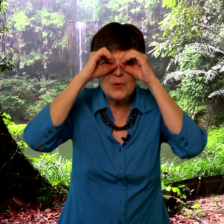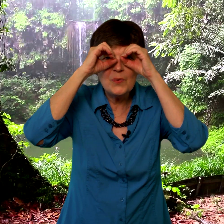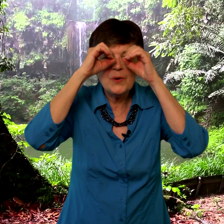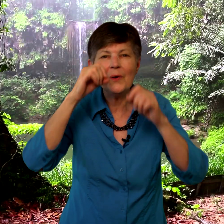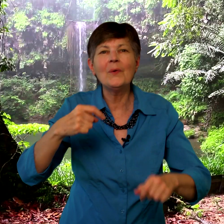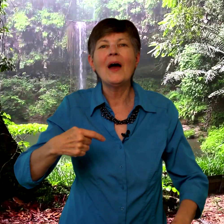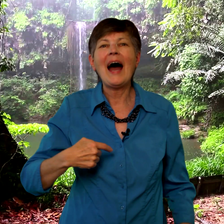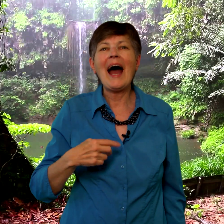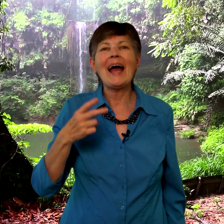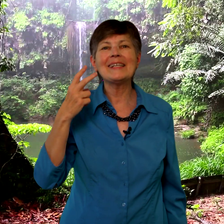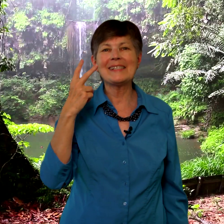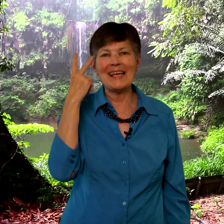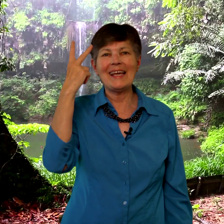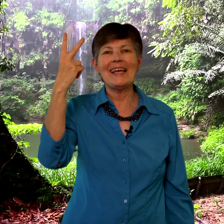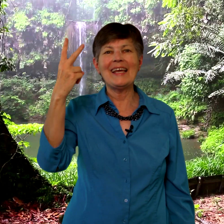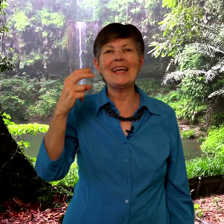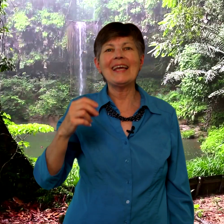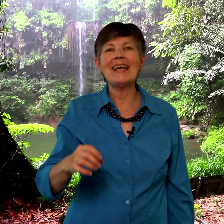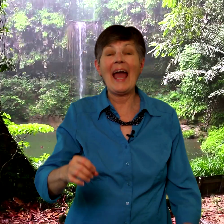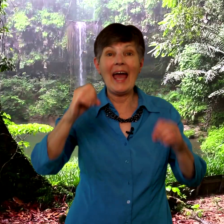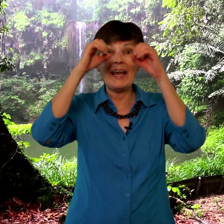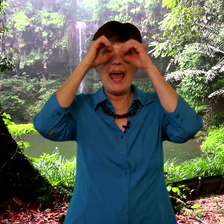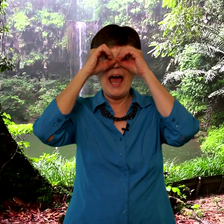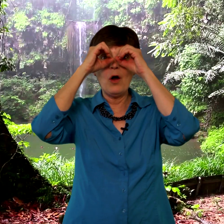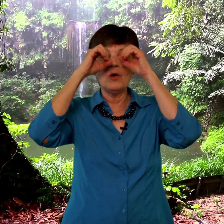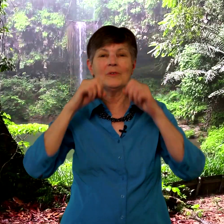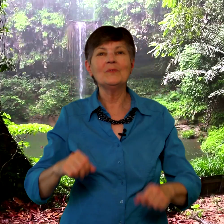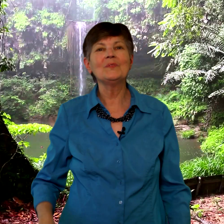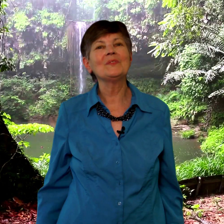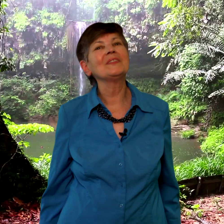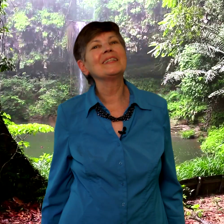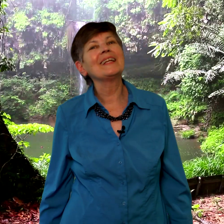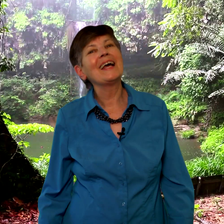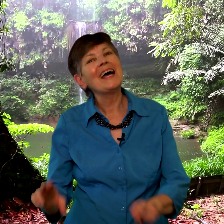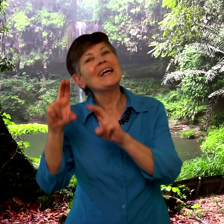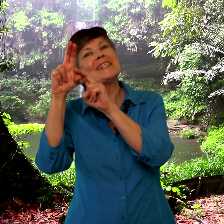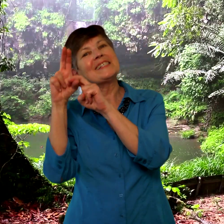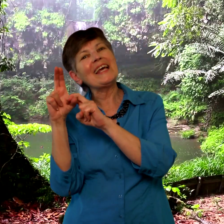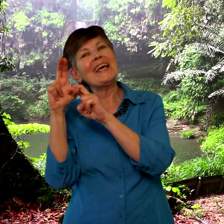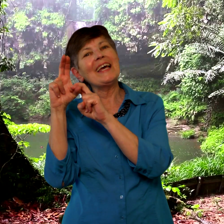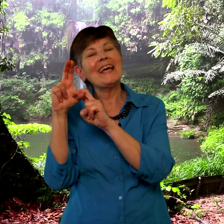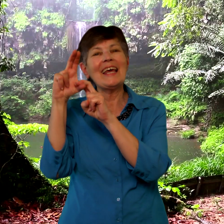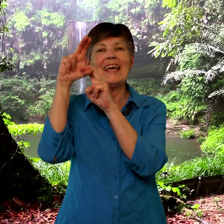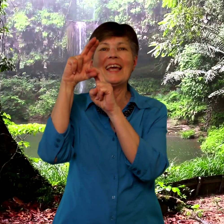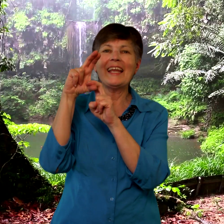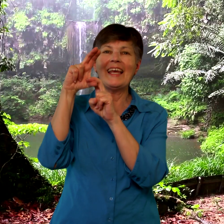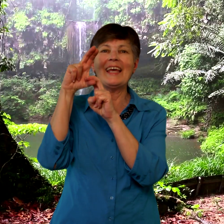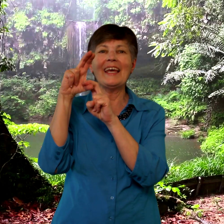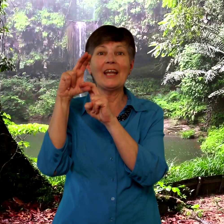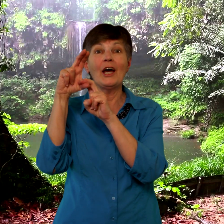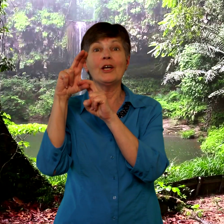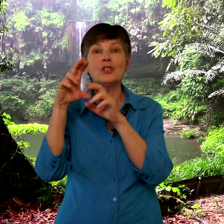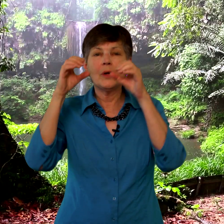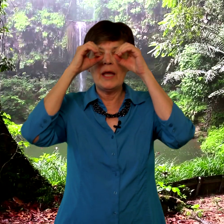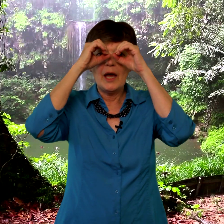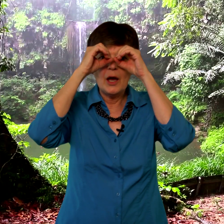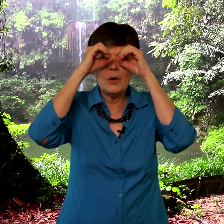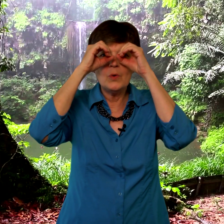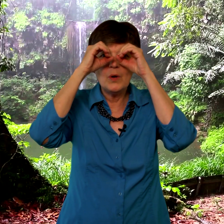whoo, whoo. I see an owl sitting in a tree, whoo,